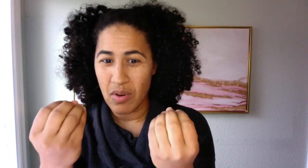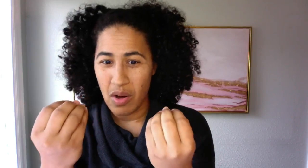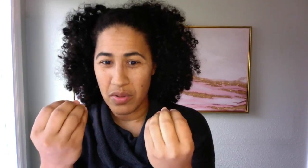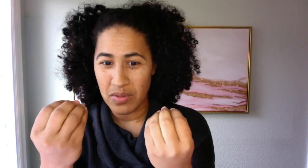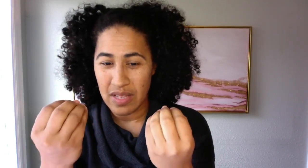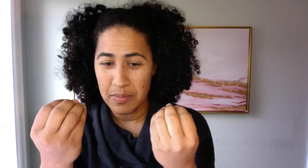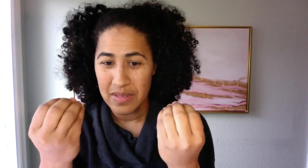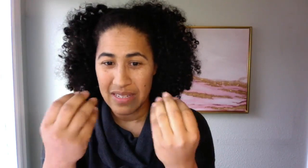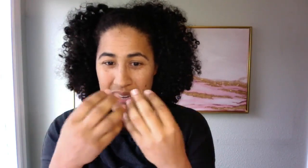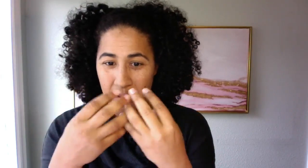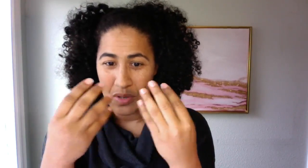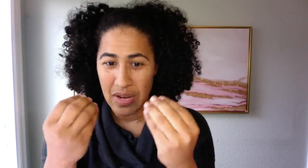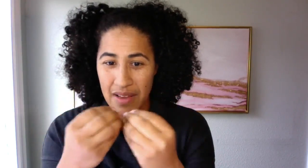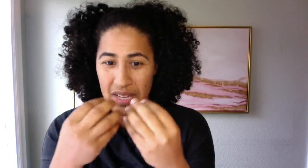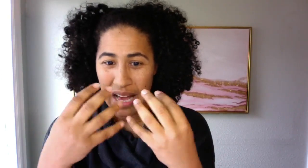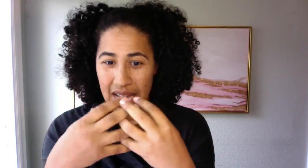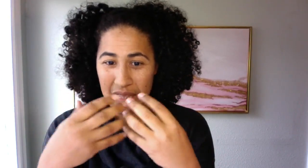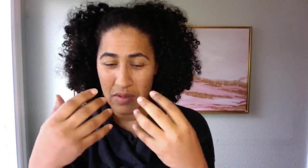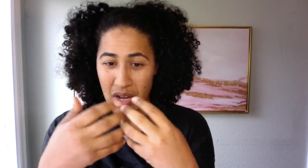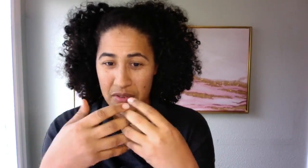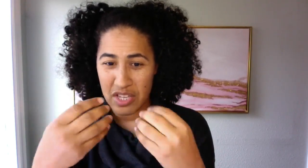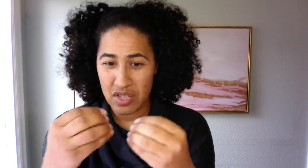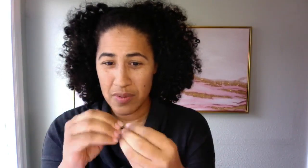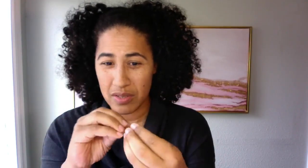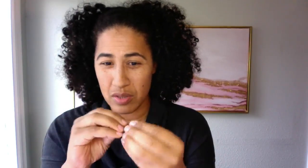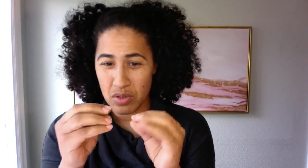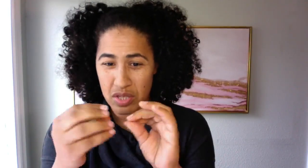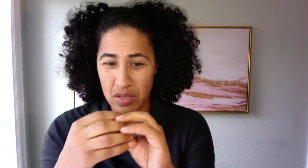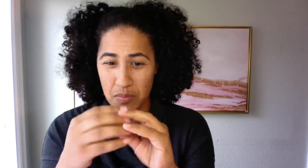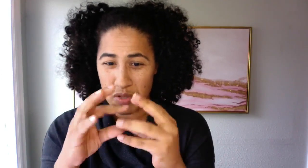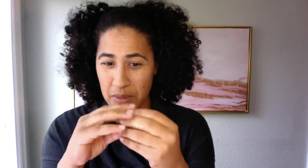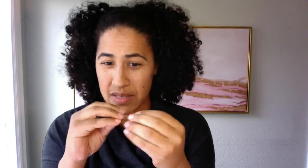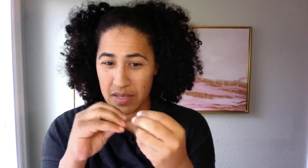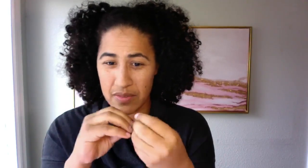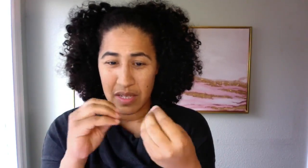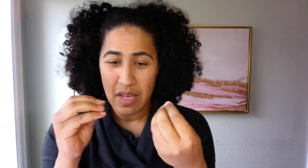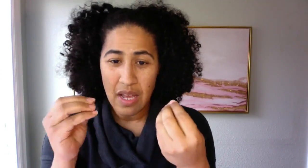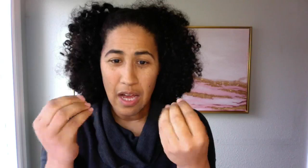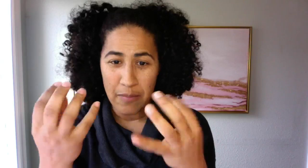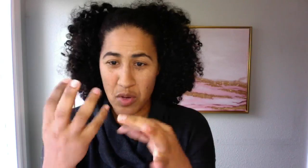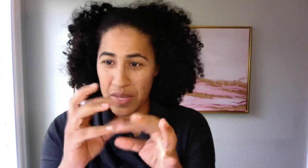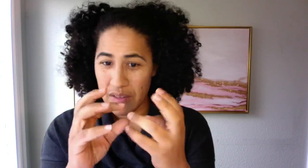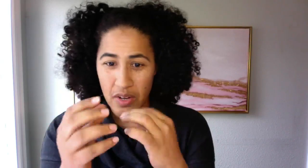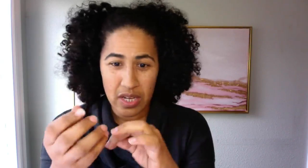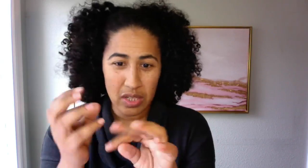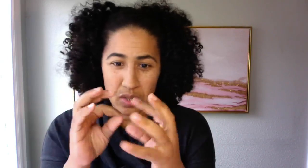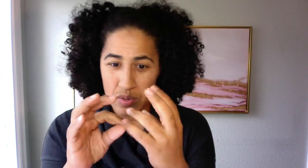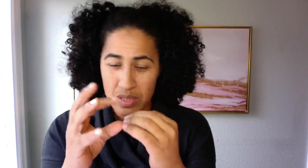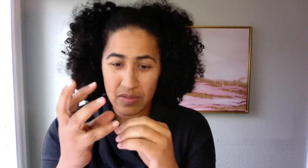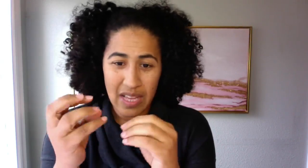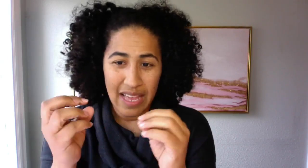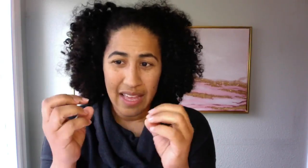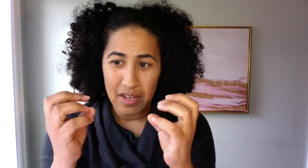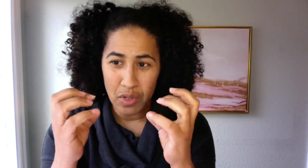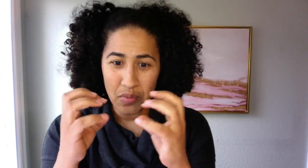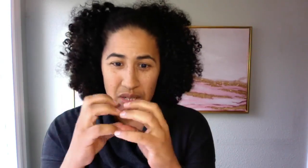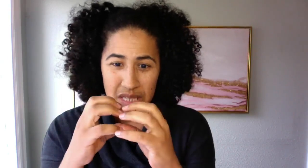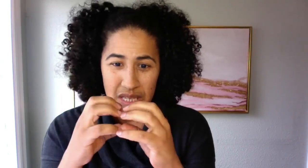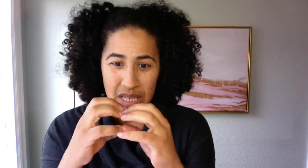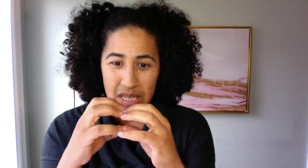all those steps. And now you're having high level conversations about solutions and perspectives, and, um, you're being very inclusive and you're really in